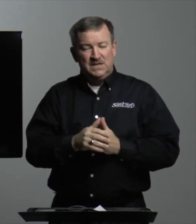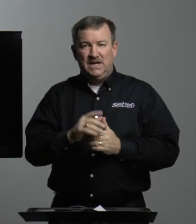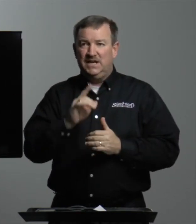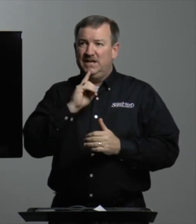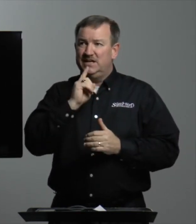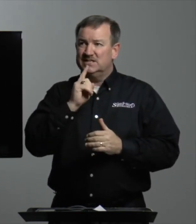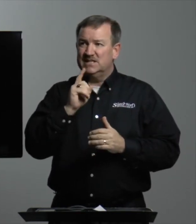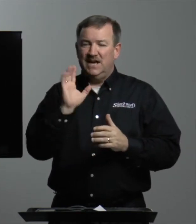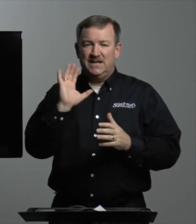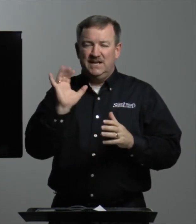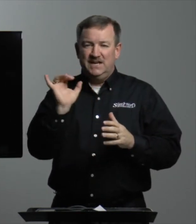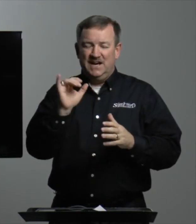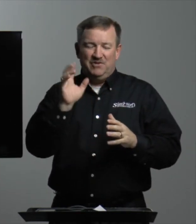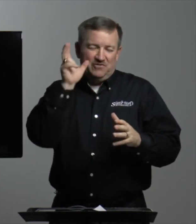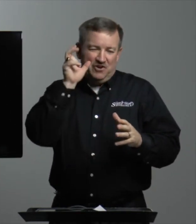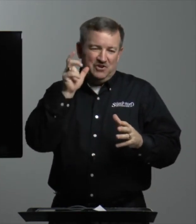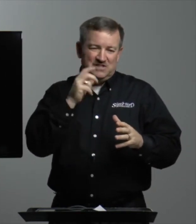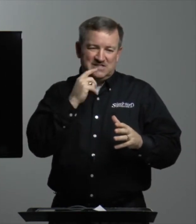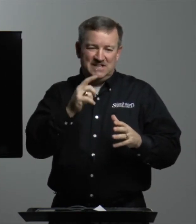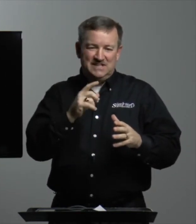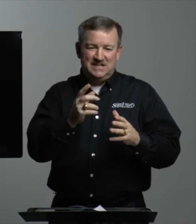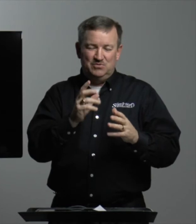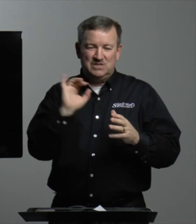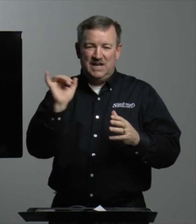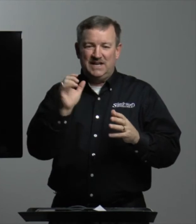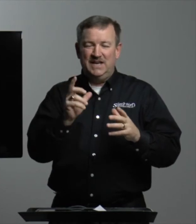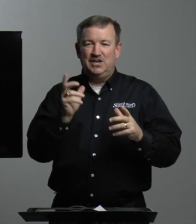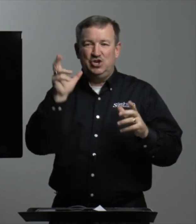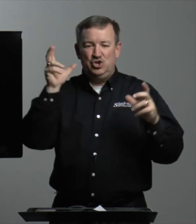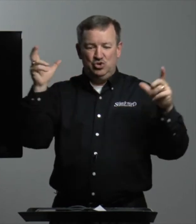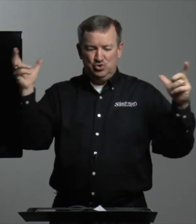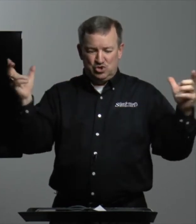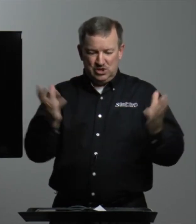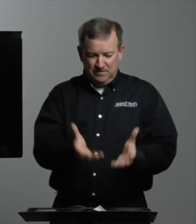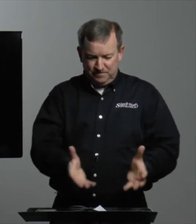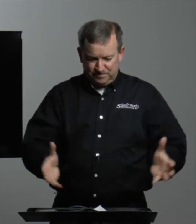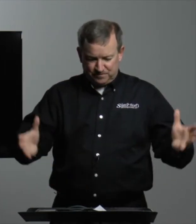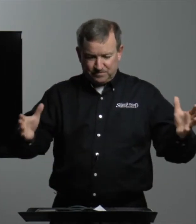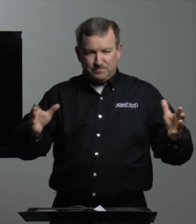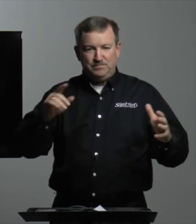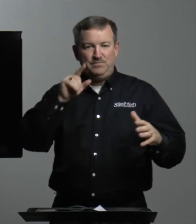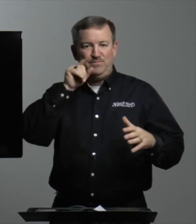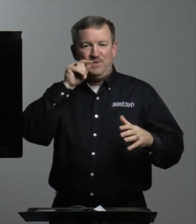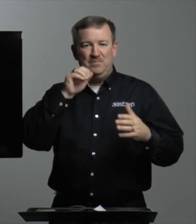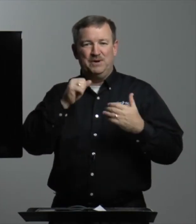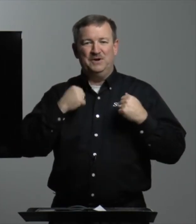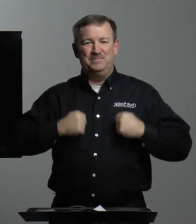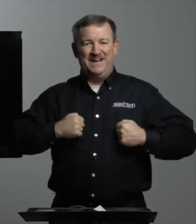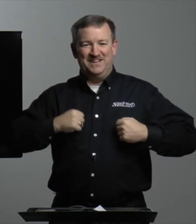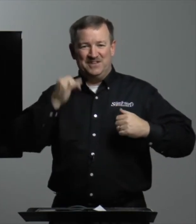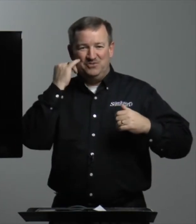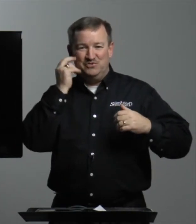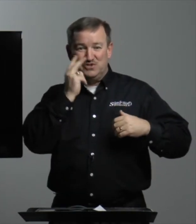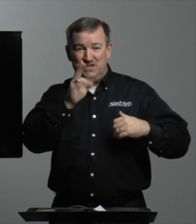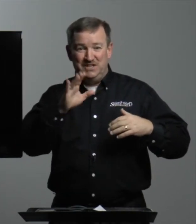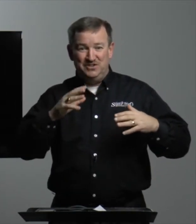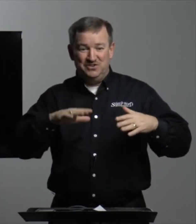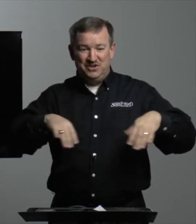And it is like a, I've heard it said that it was like a huge birdbath. If you've seen in your